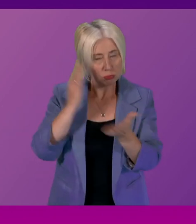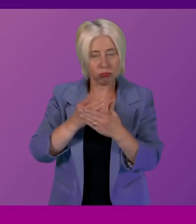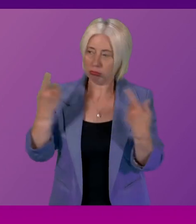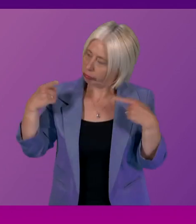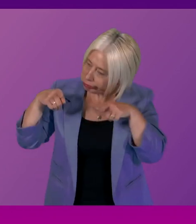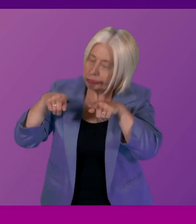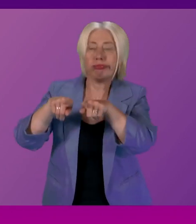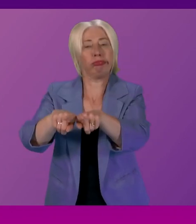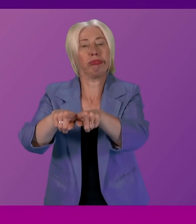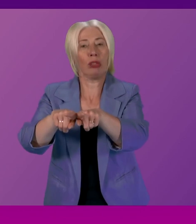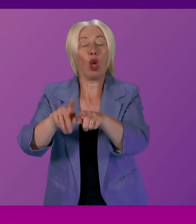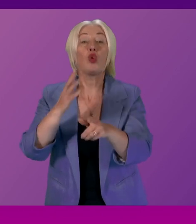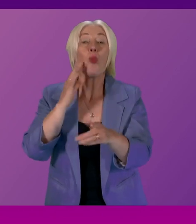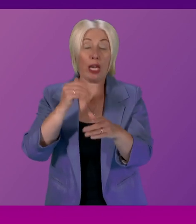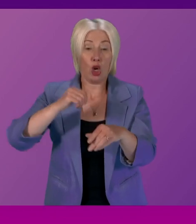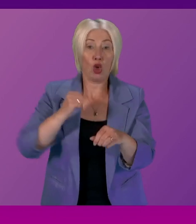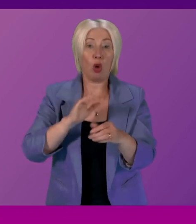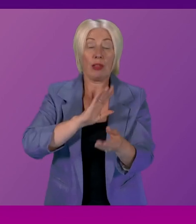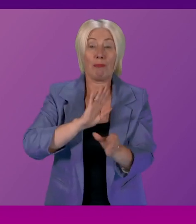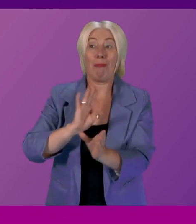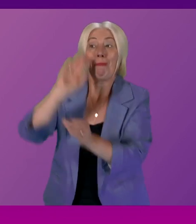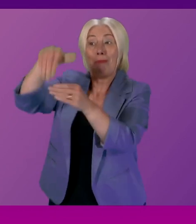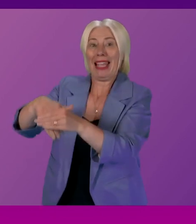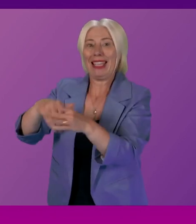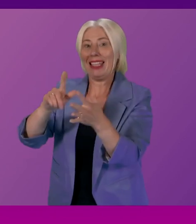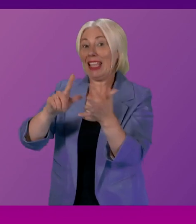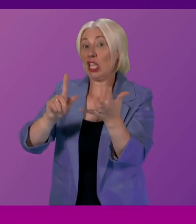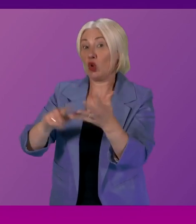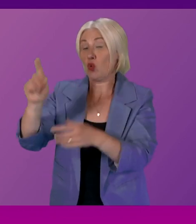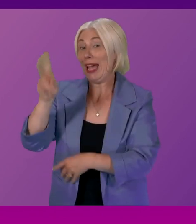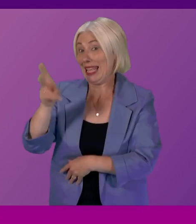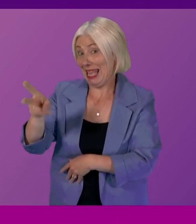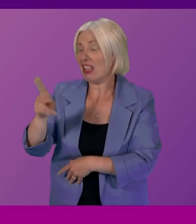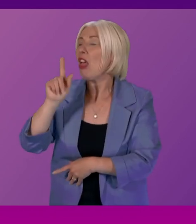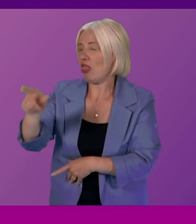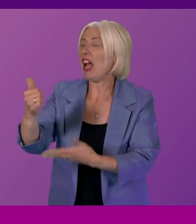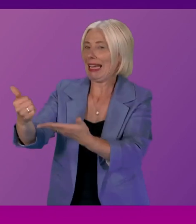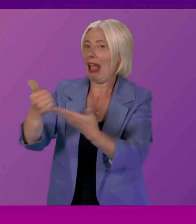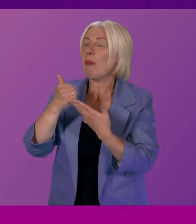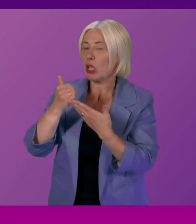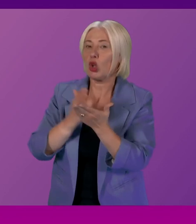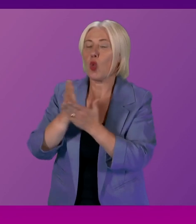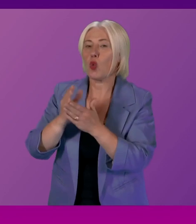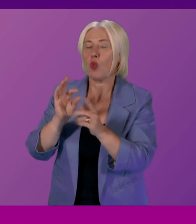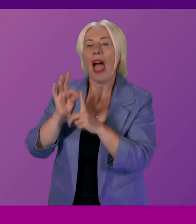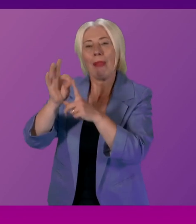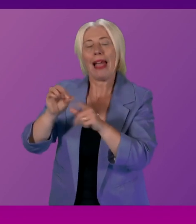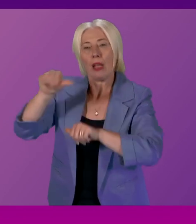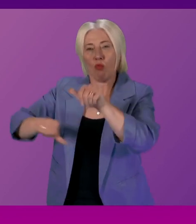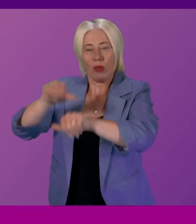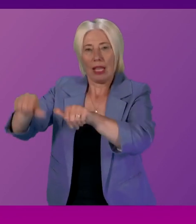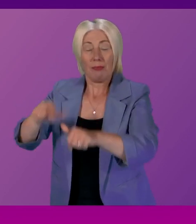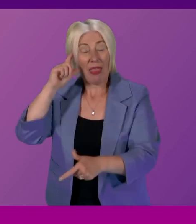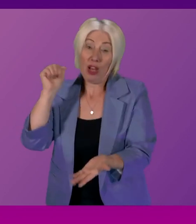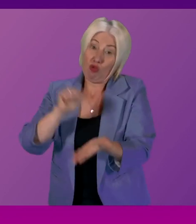so that when the day that Scotland does rejoin the European Union that should help with that application process I also think it's the right thing to do because